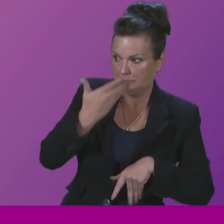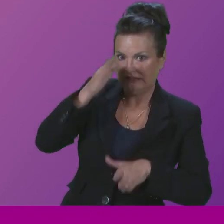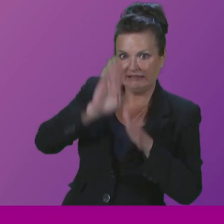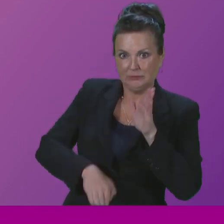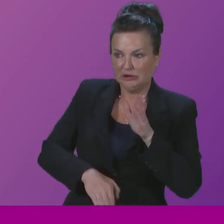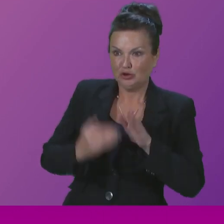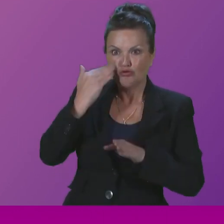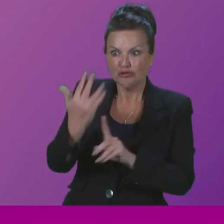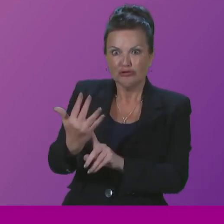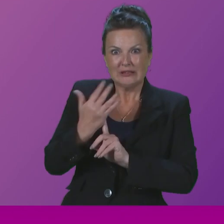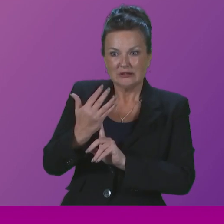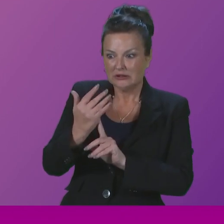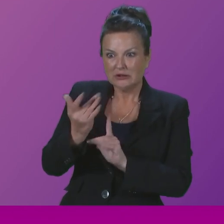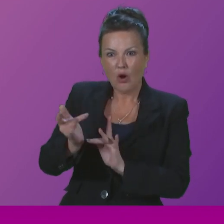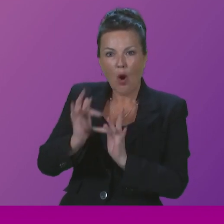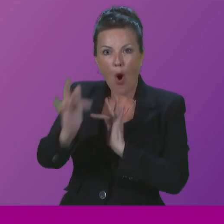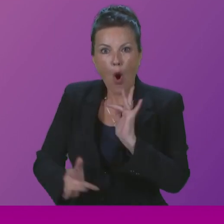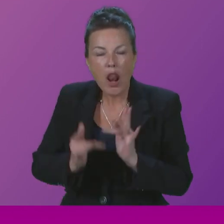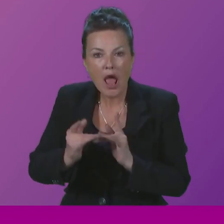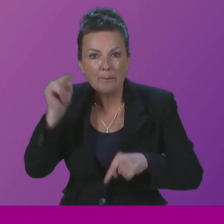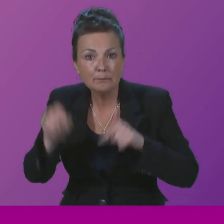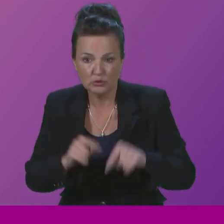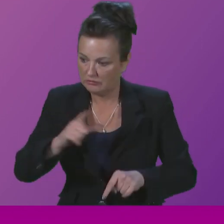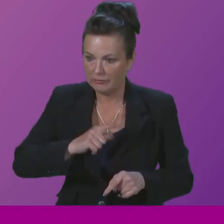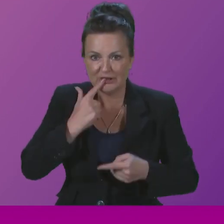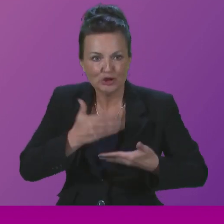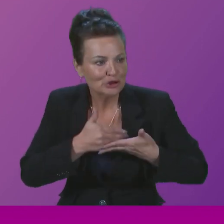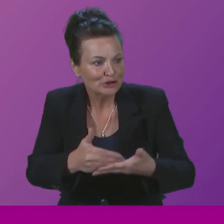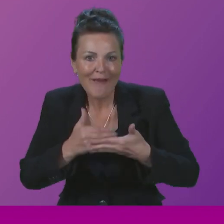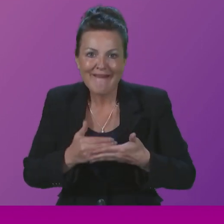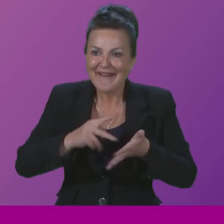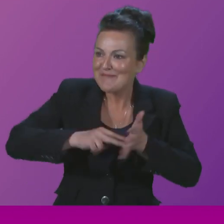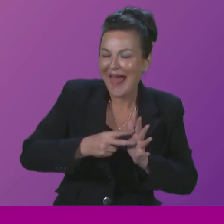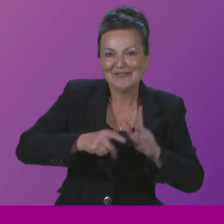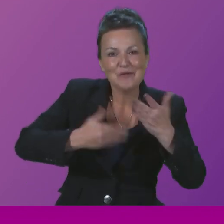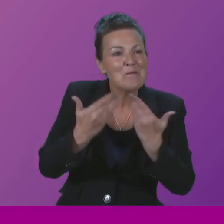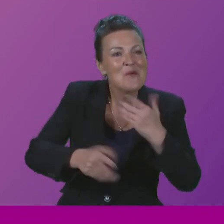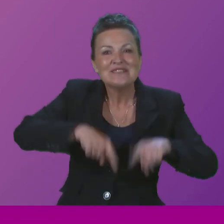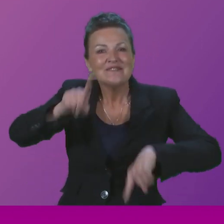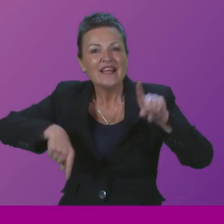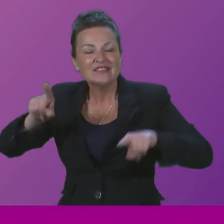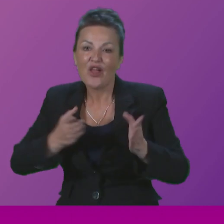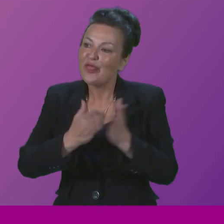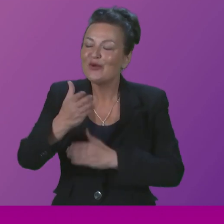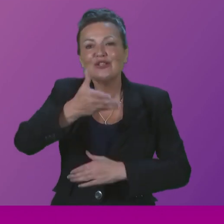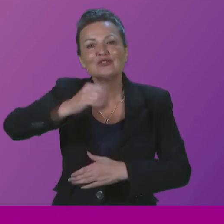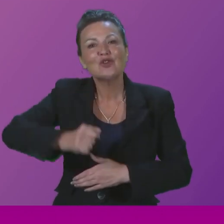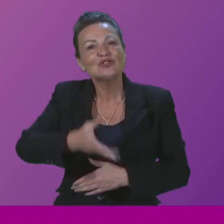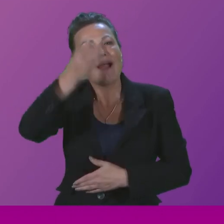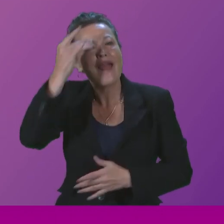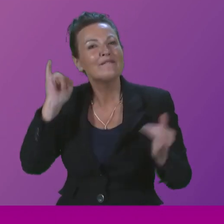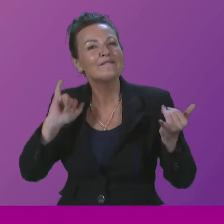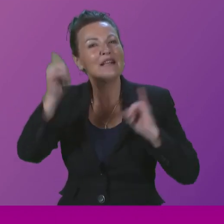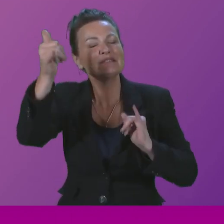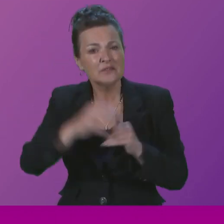online abuse after sharing their plans for more diversity in Scottish education at the Scottish Learning Festival. Will